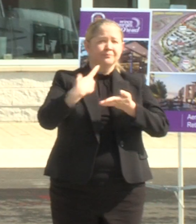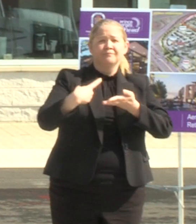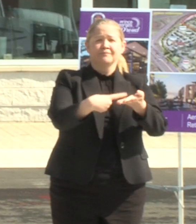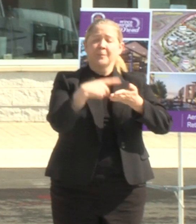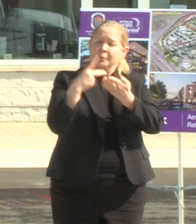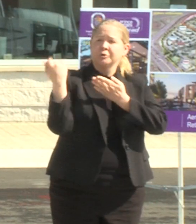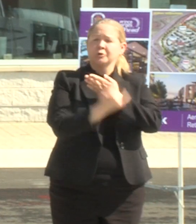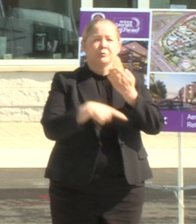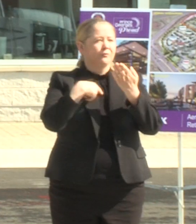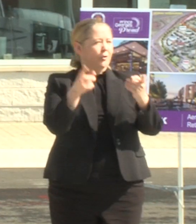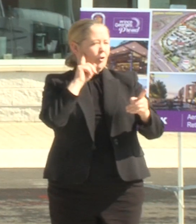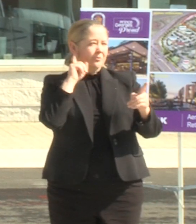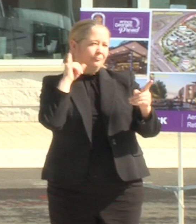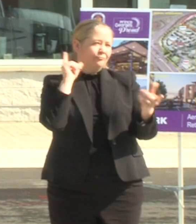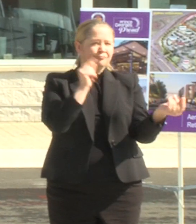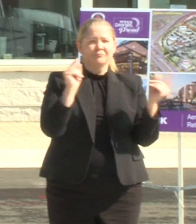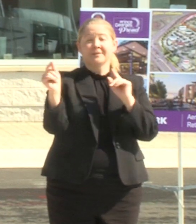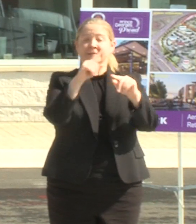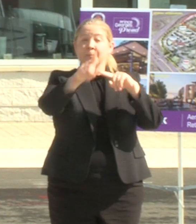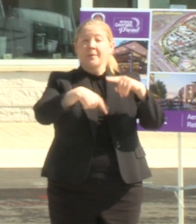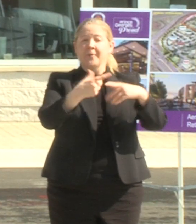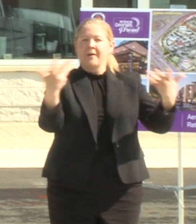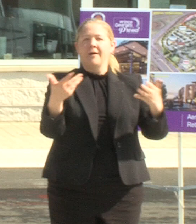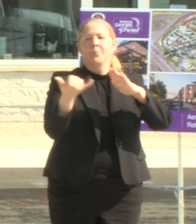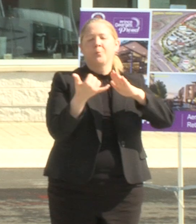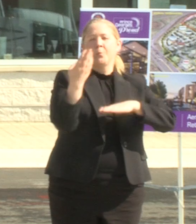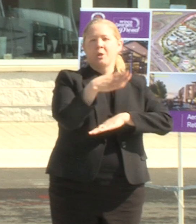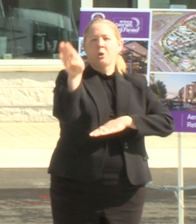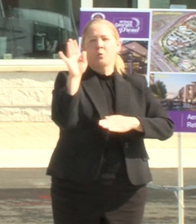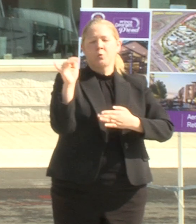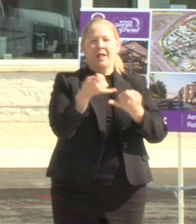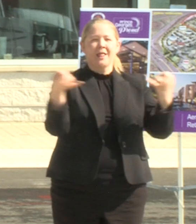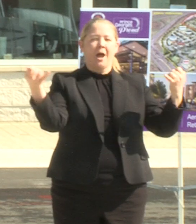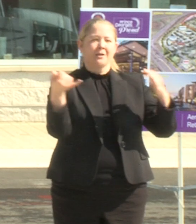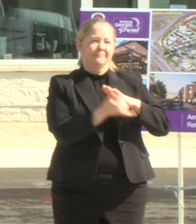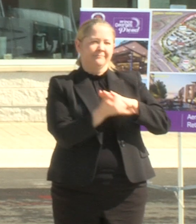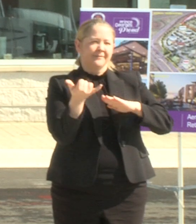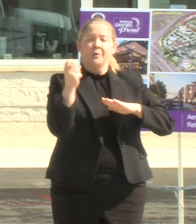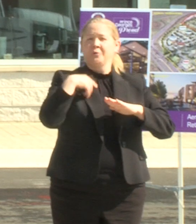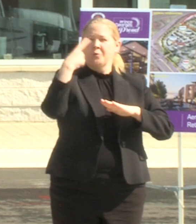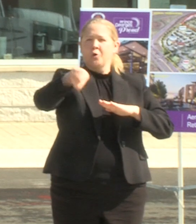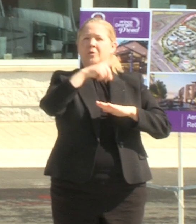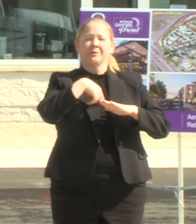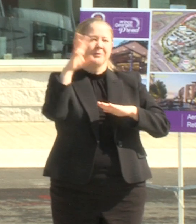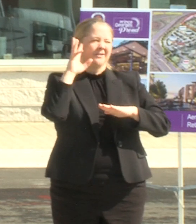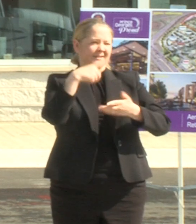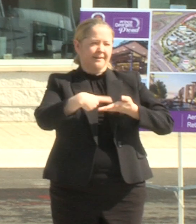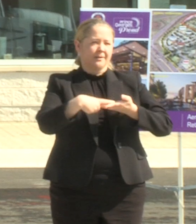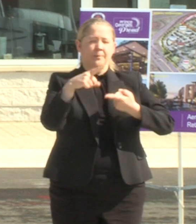have heard much ado about it is about the blue line corridor many of you have heard me talk about the amazing partnerships